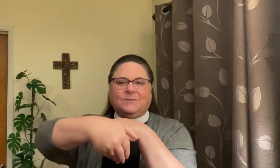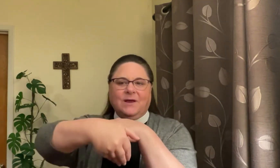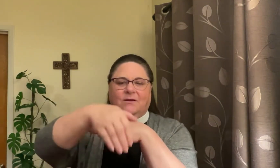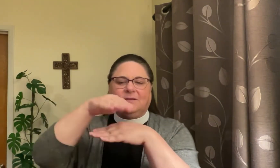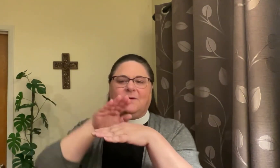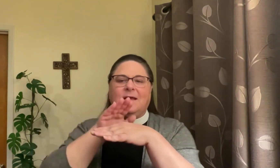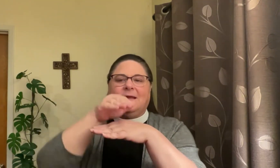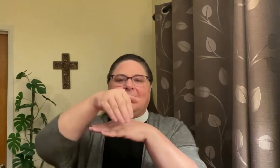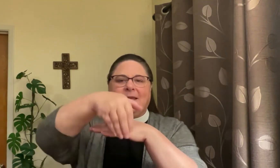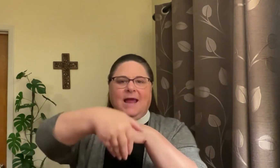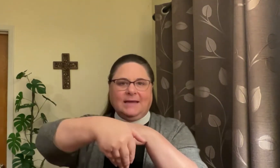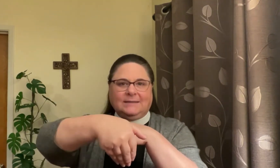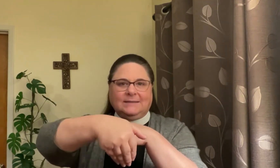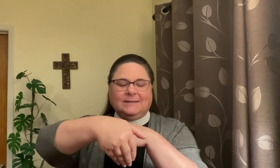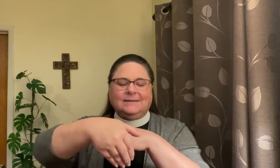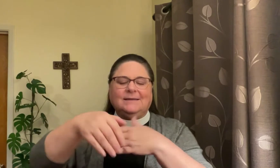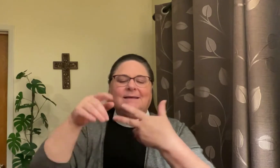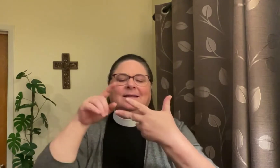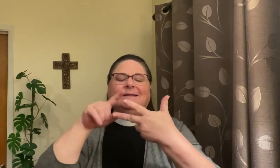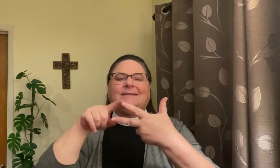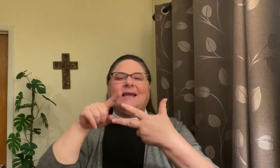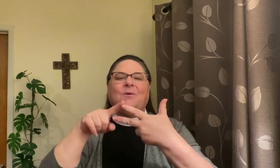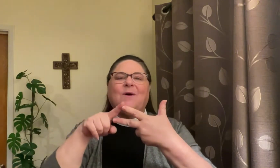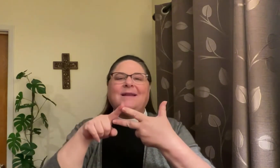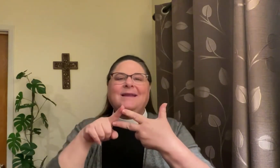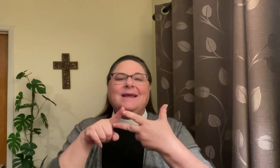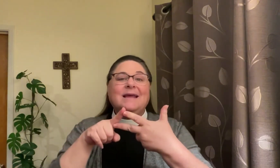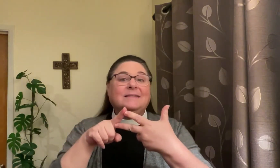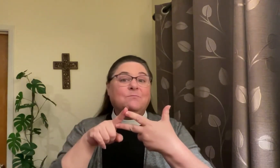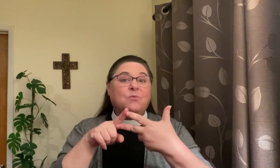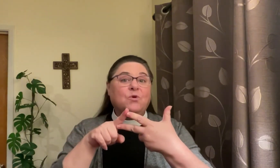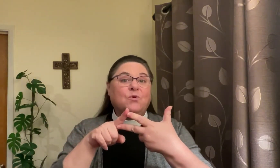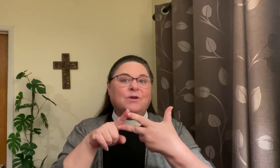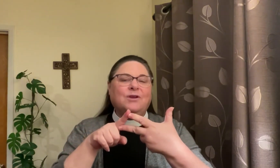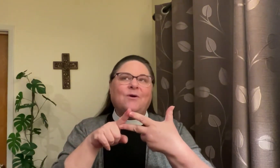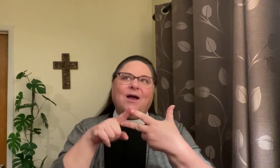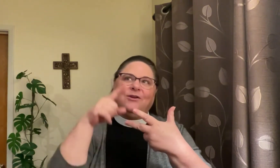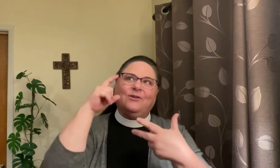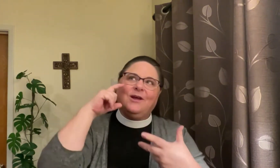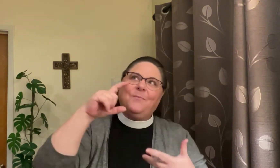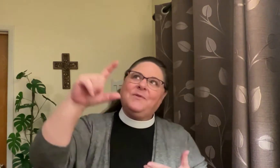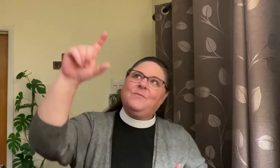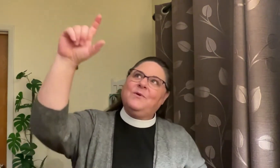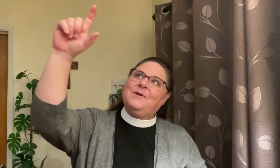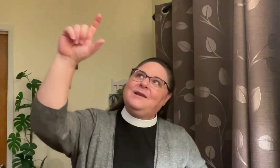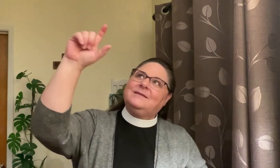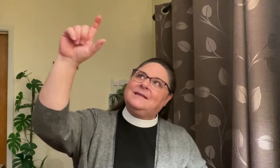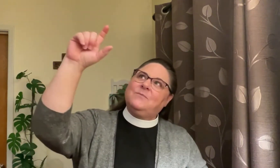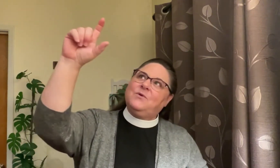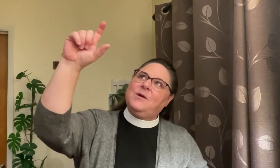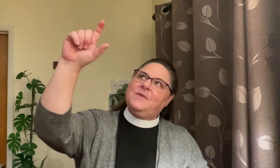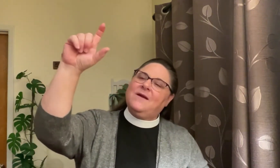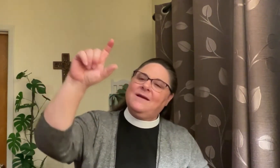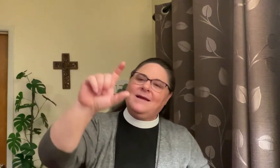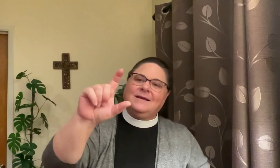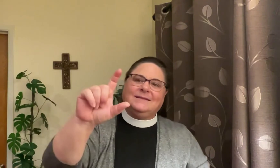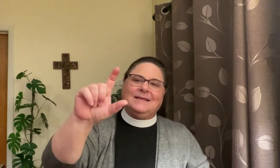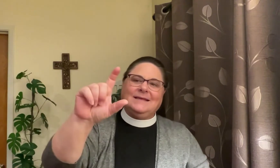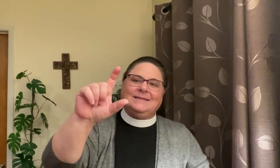way also night the second one is moon you know how you look up at the moon and you see the moon up there see this